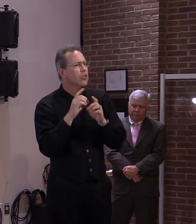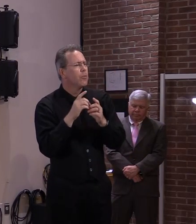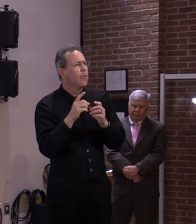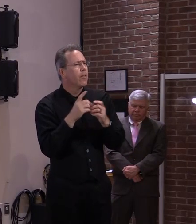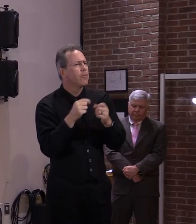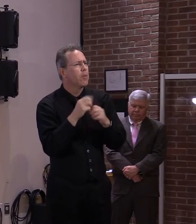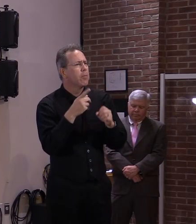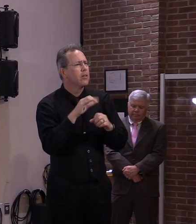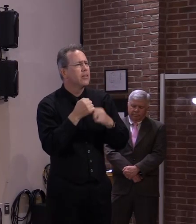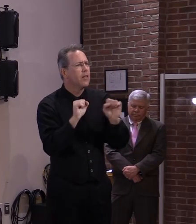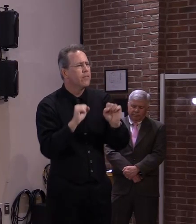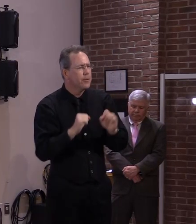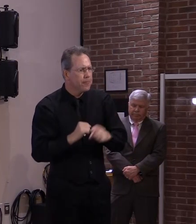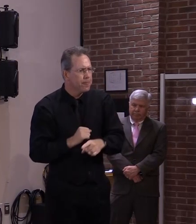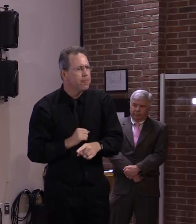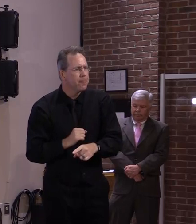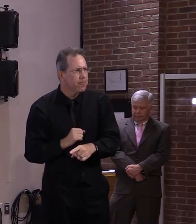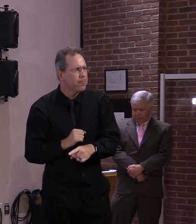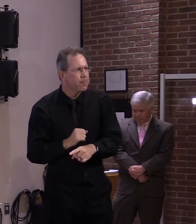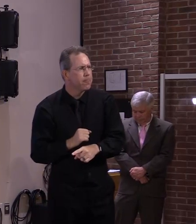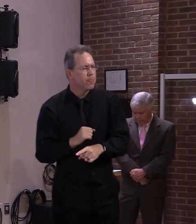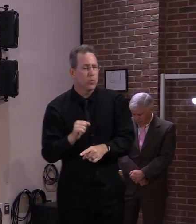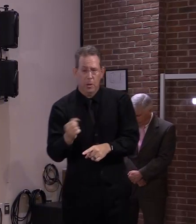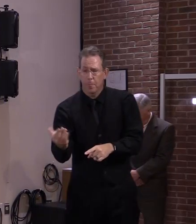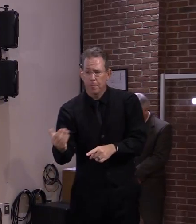Yes, Governor. Can you hear me? We can.